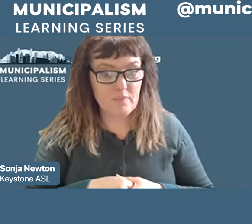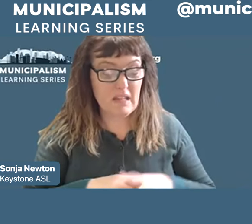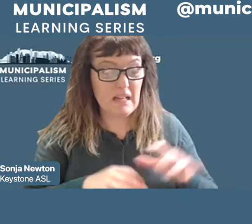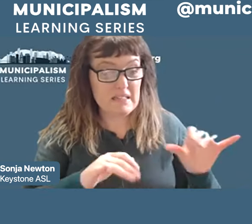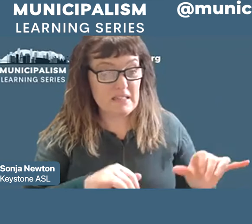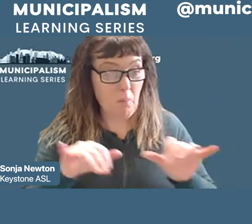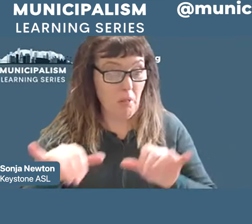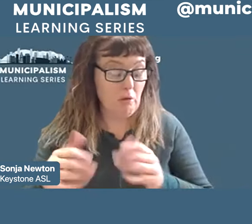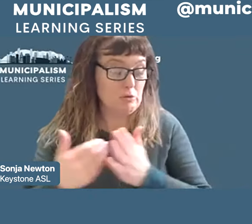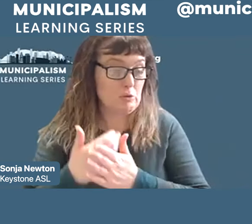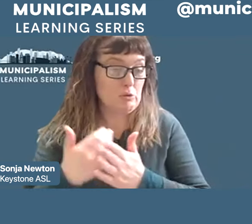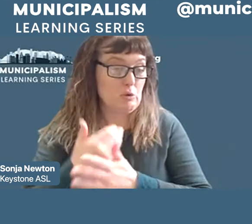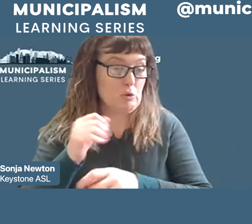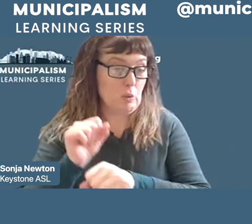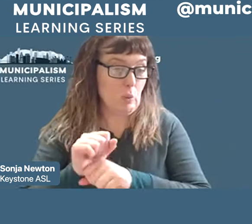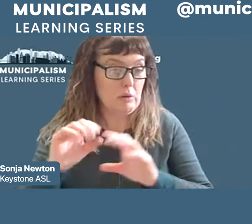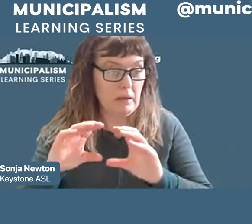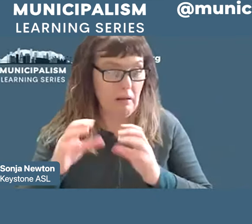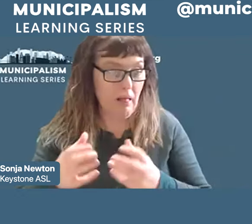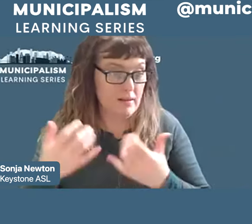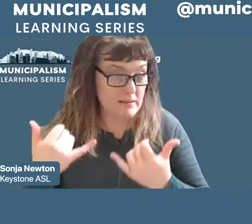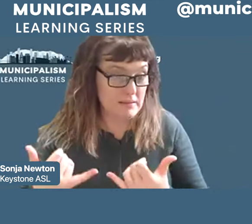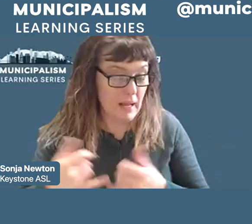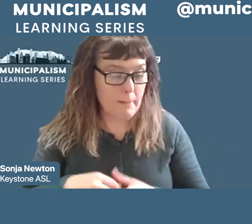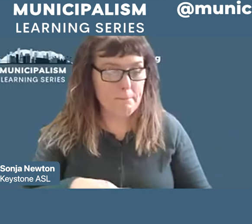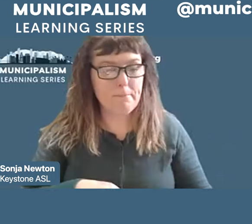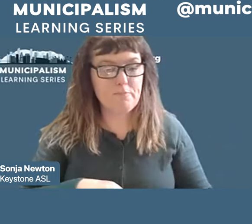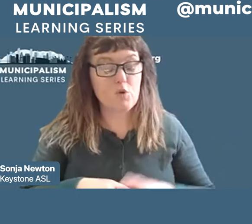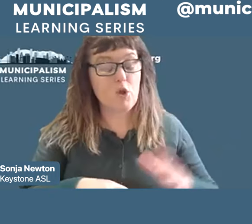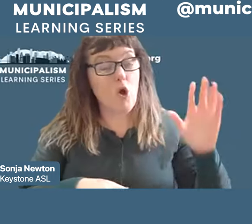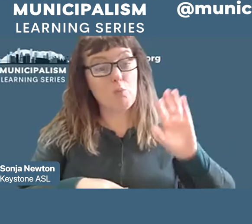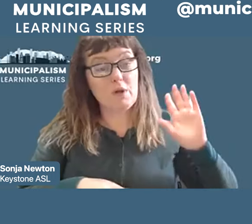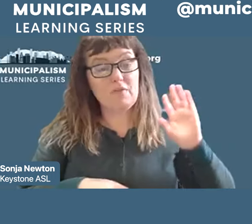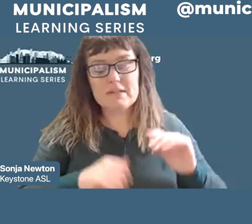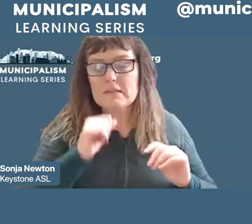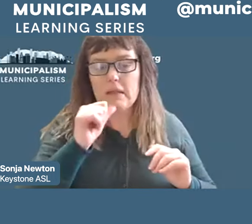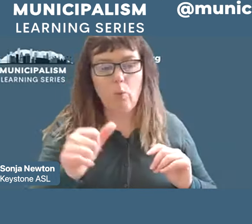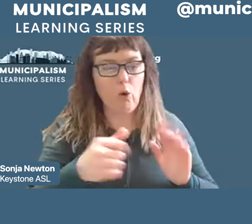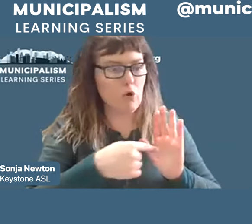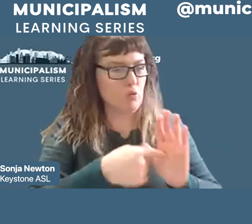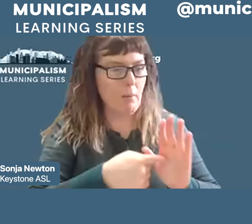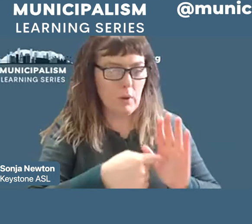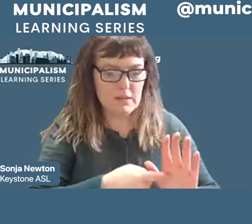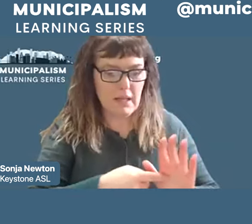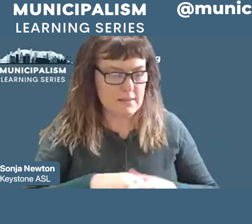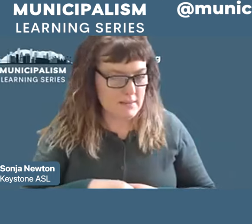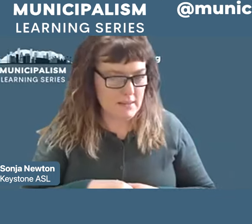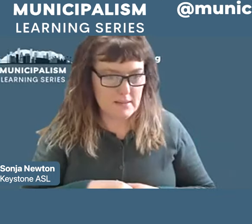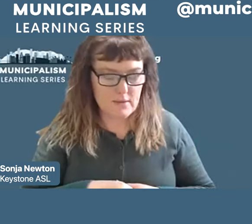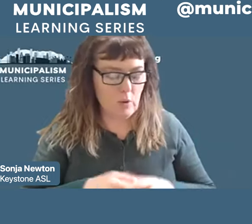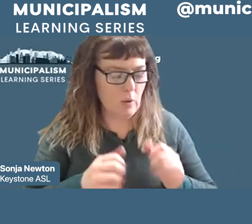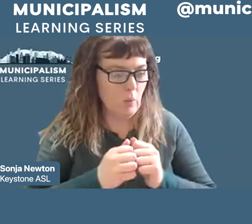today. Many were previously unrepresented by trades unions. Through their collective